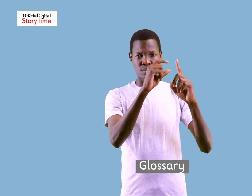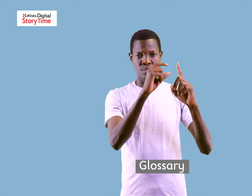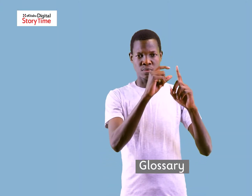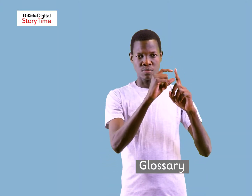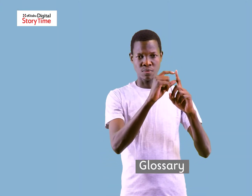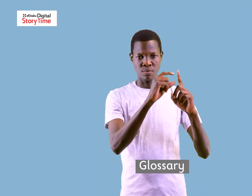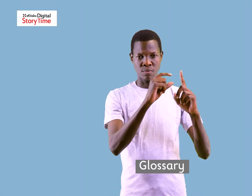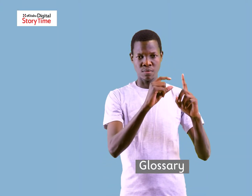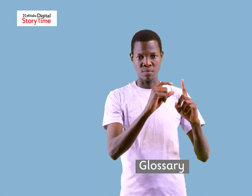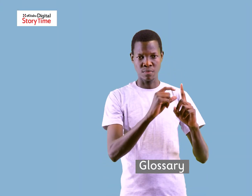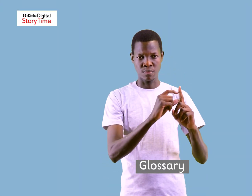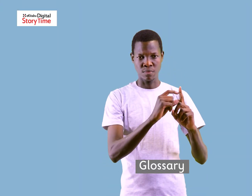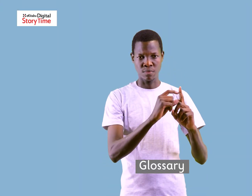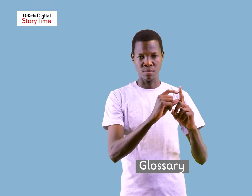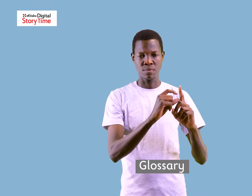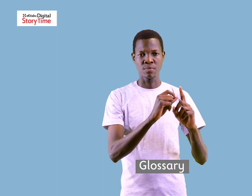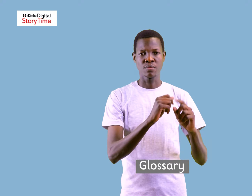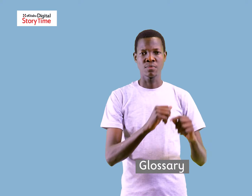Glossary. Glossary.